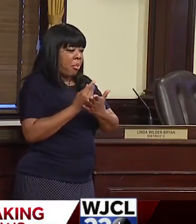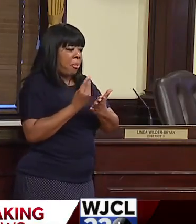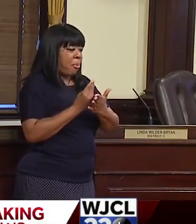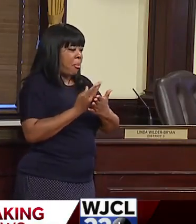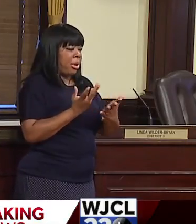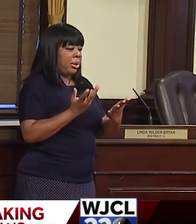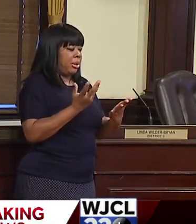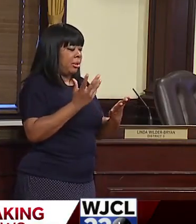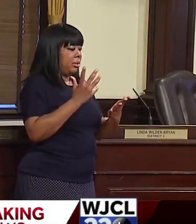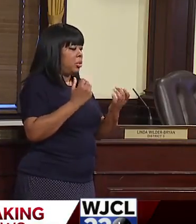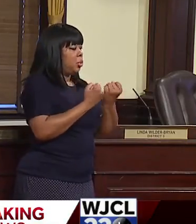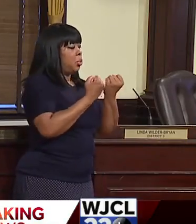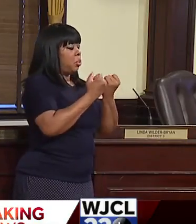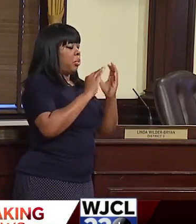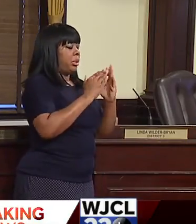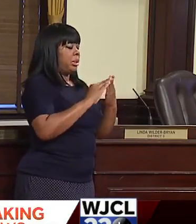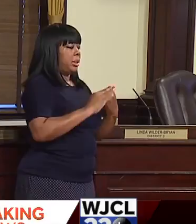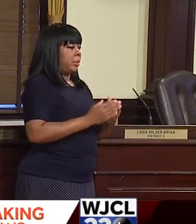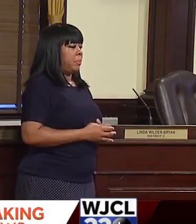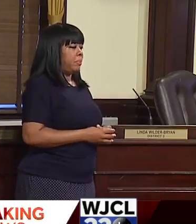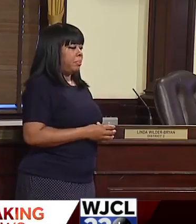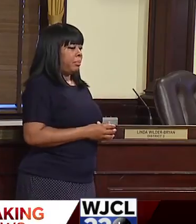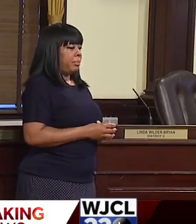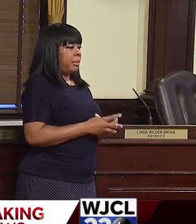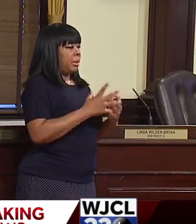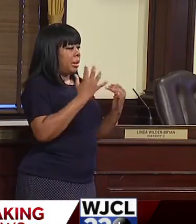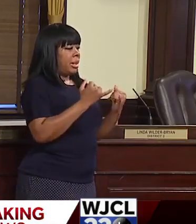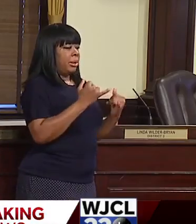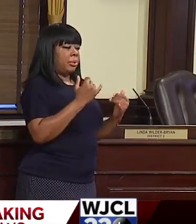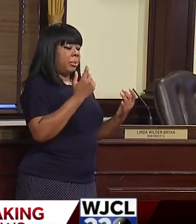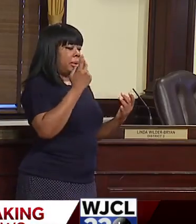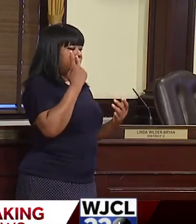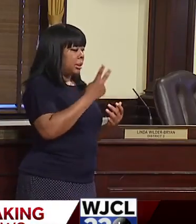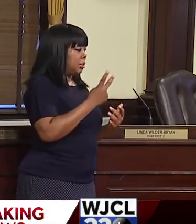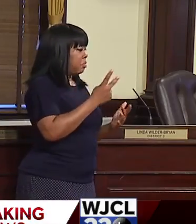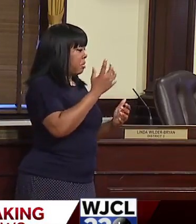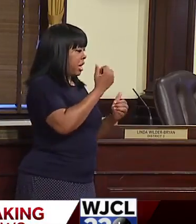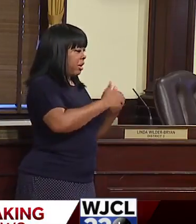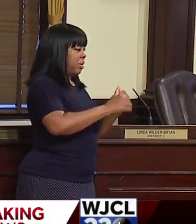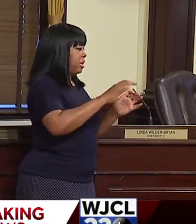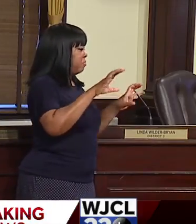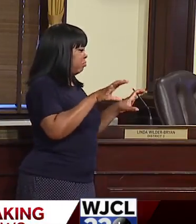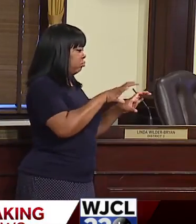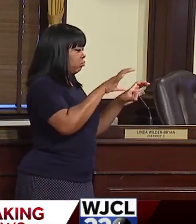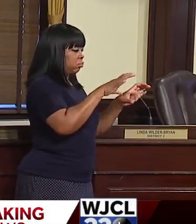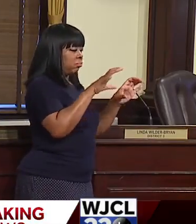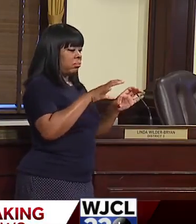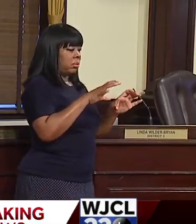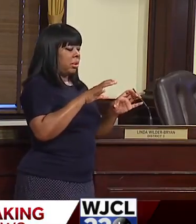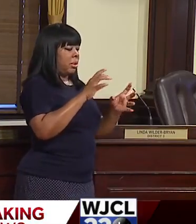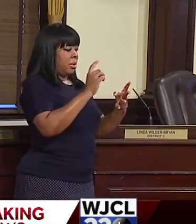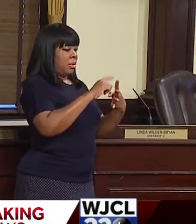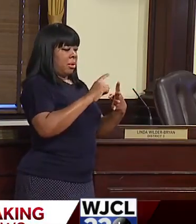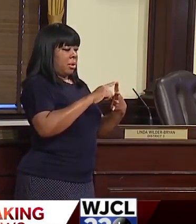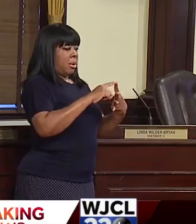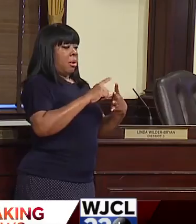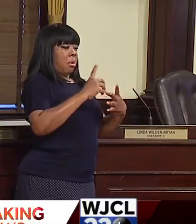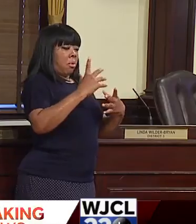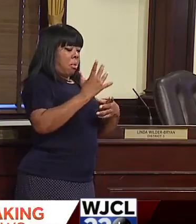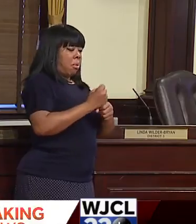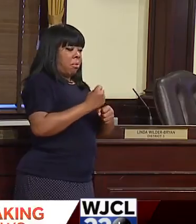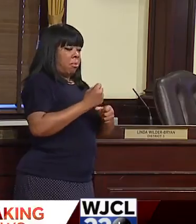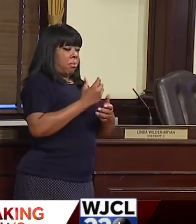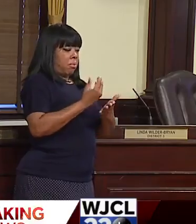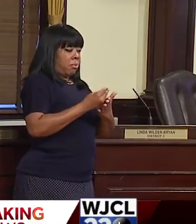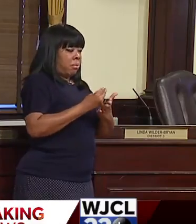a very questionable time to be able to do everything they could that way that we'd be able to maintain